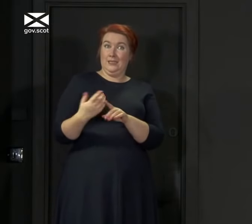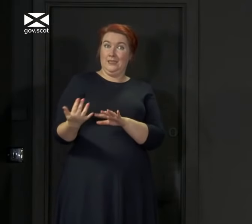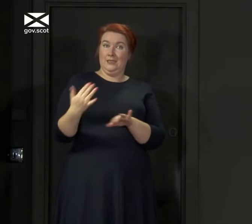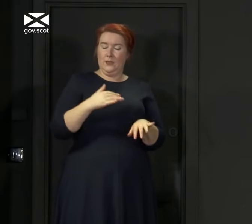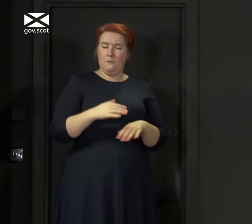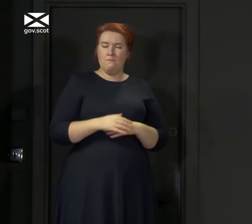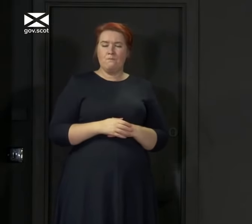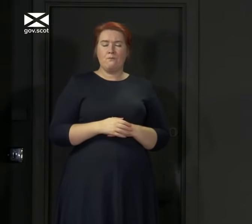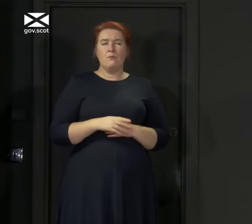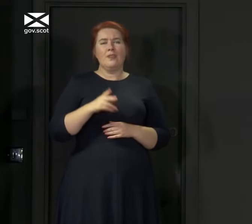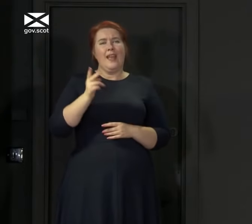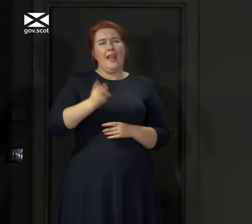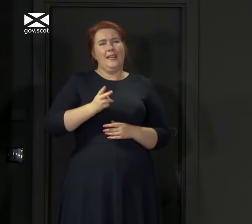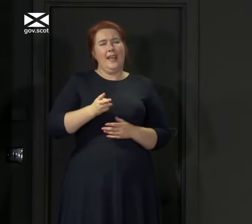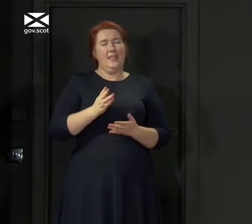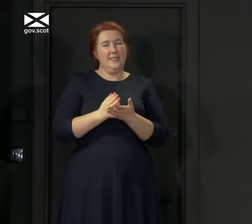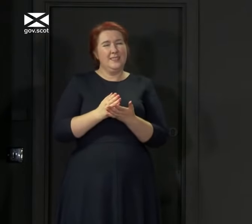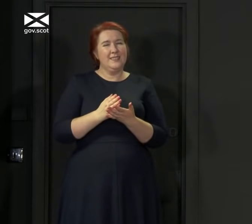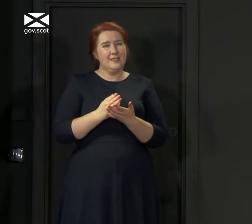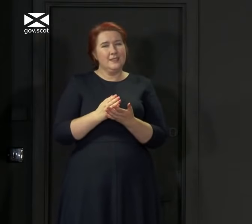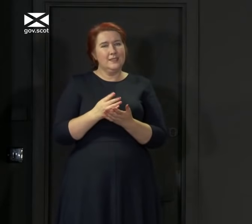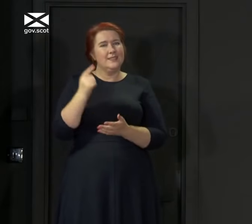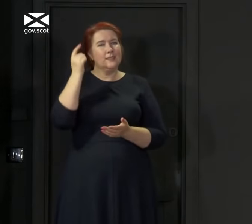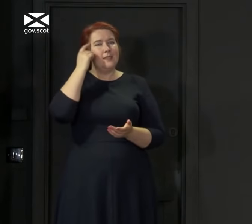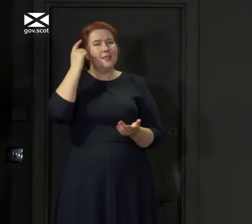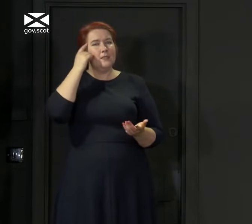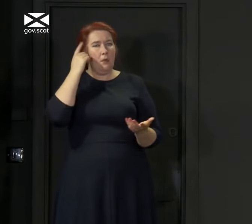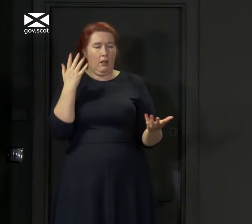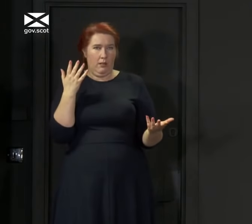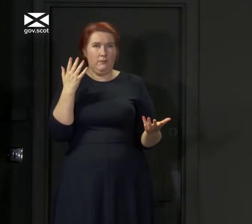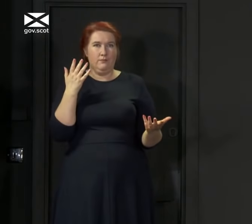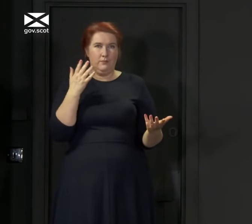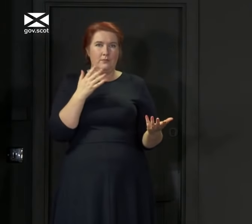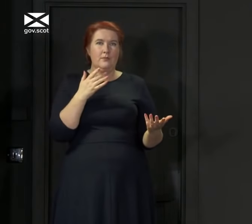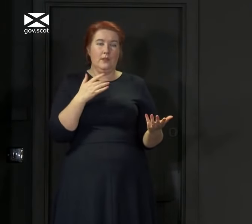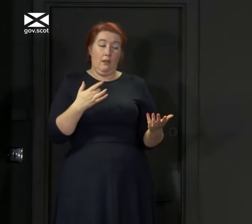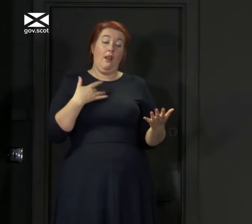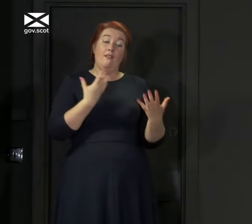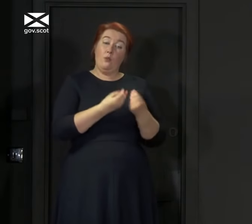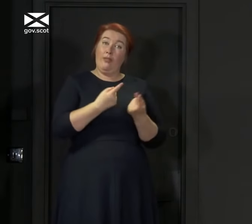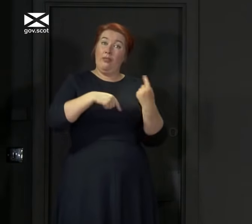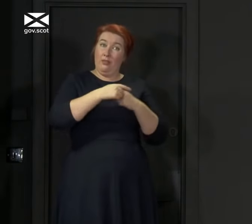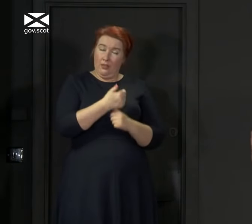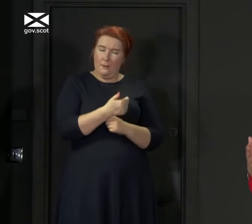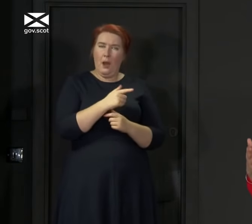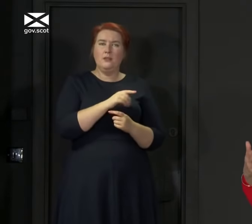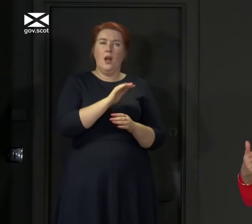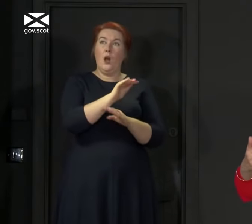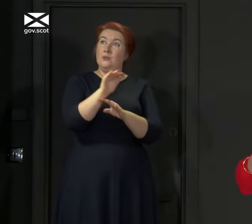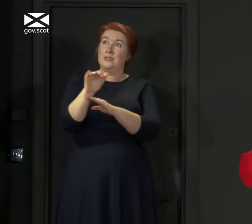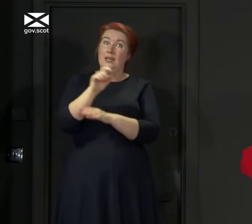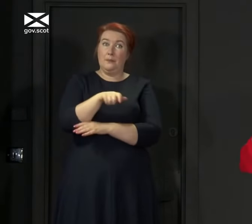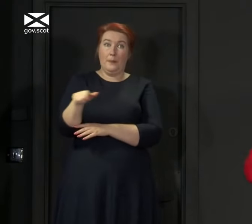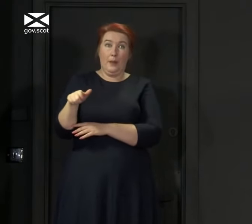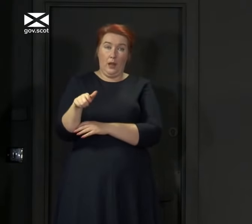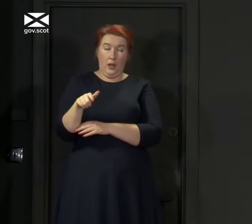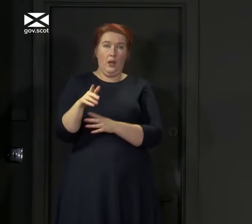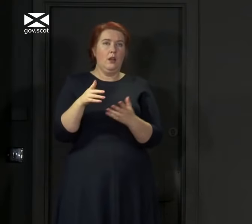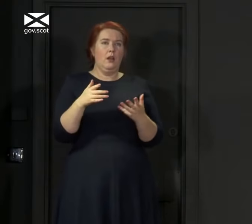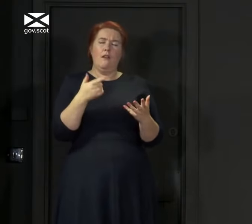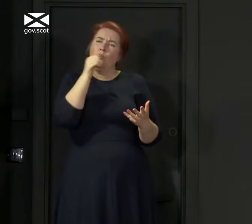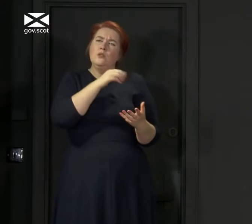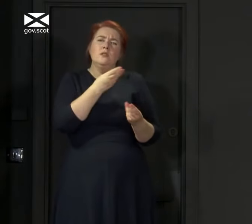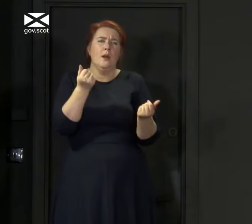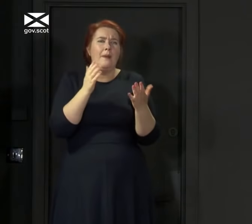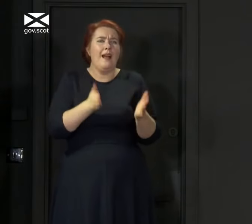It is about, again, being sensible, trying to minimise the contact with people outside your own household. Obviously, some people will have to be at work and we're not saying you cannot